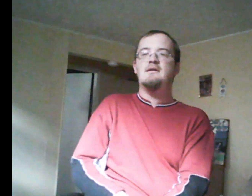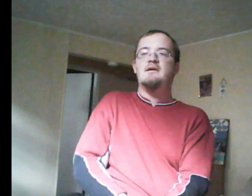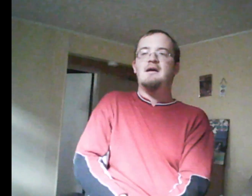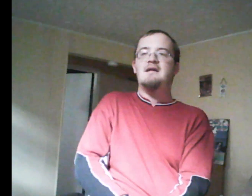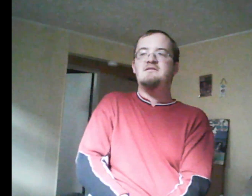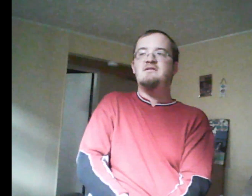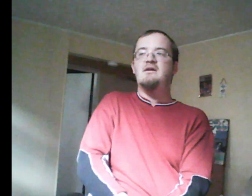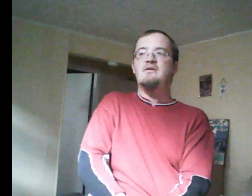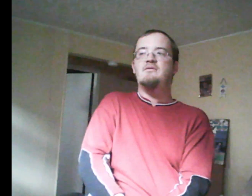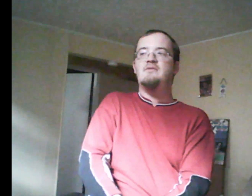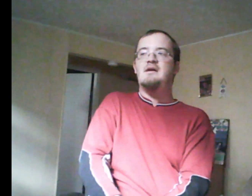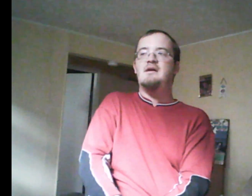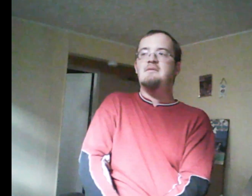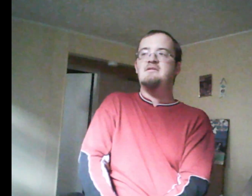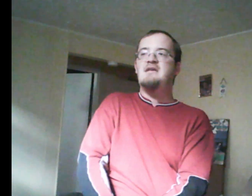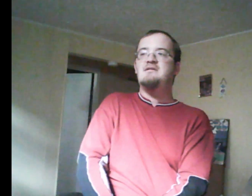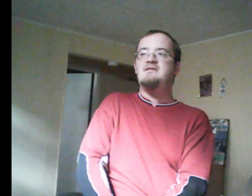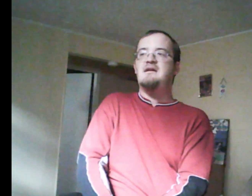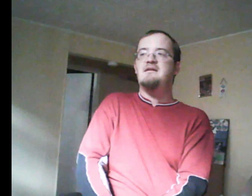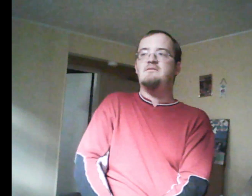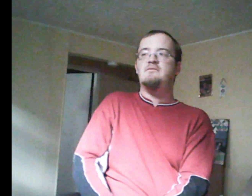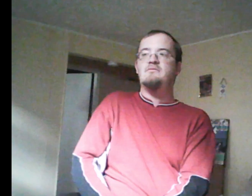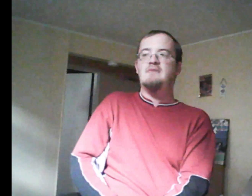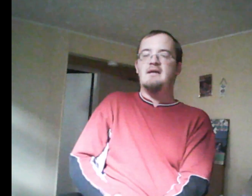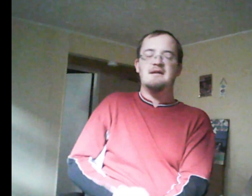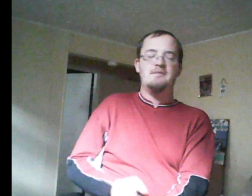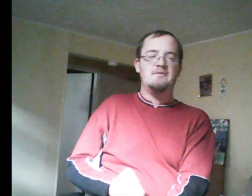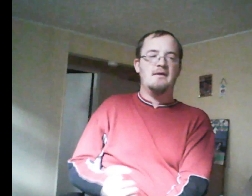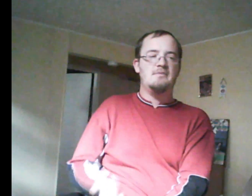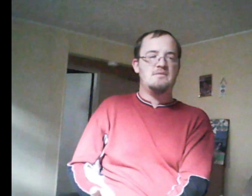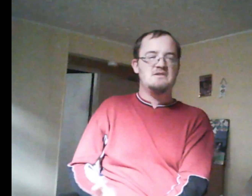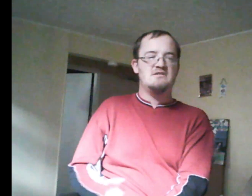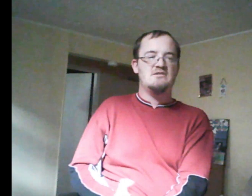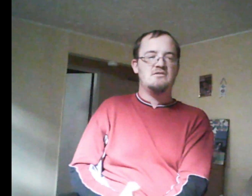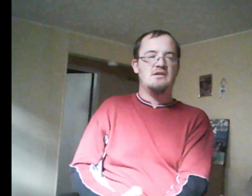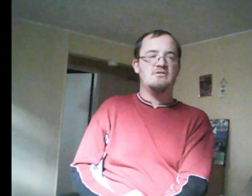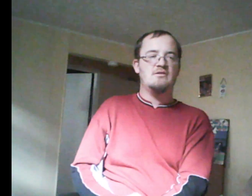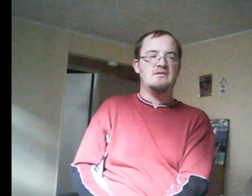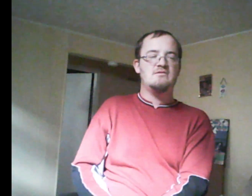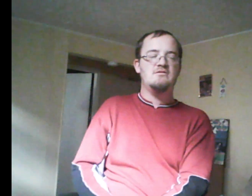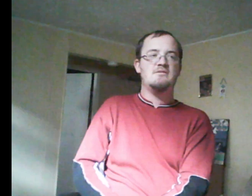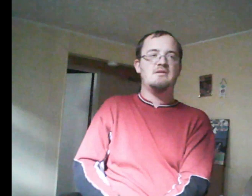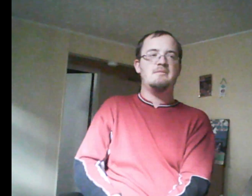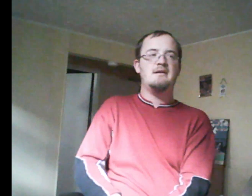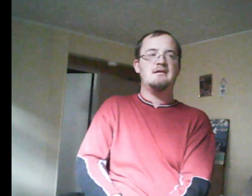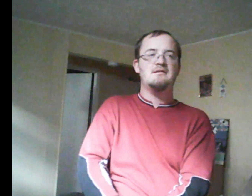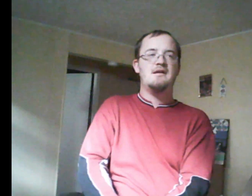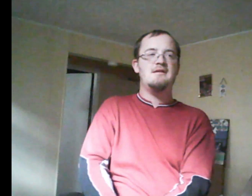And so, Emma says that, well, I can help you out because Paige says, you're the cause girl. Let's do something about it. And then,